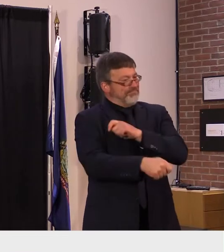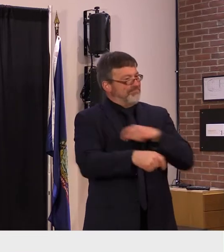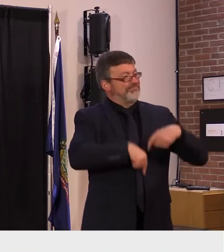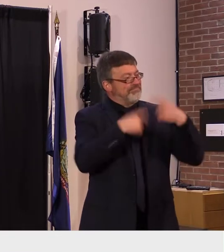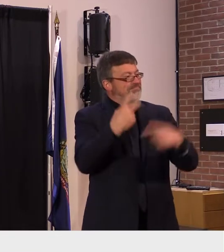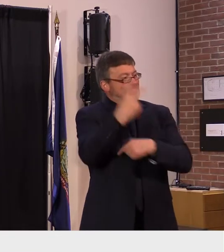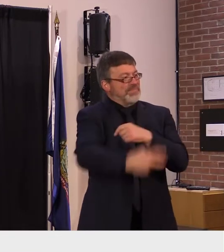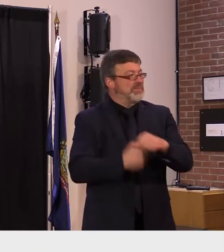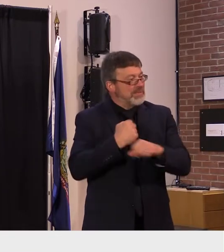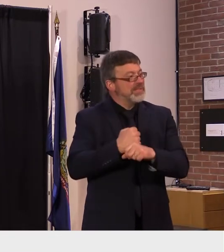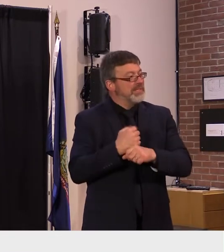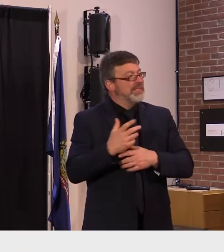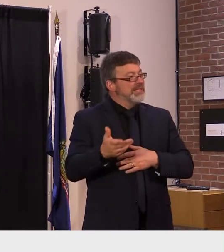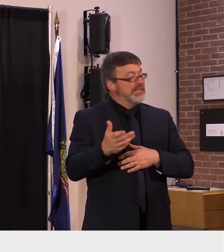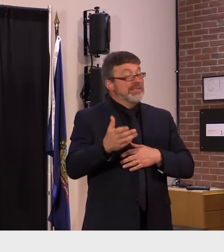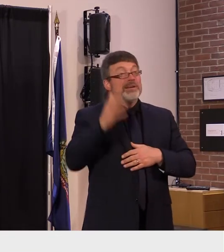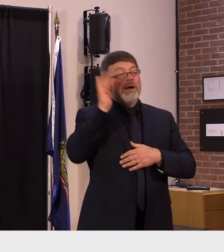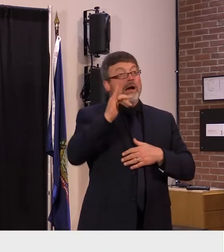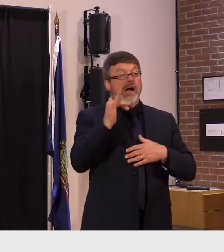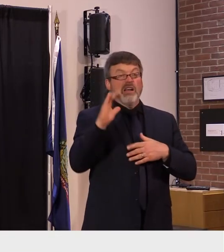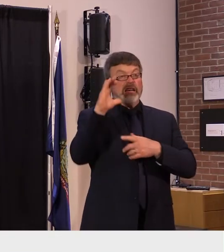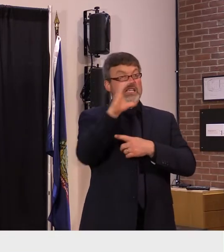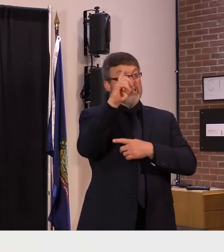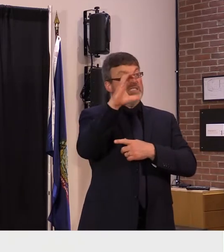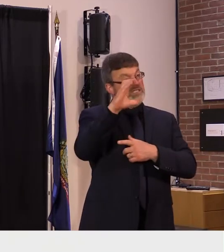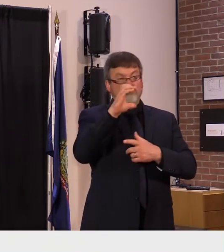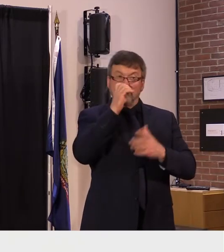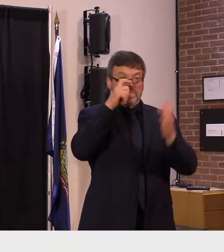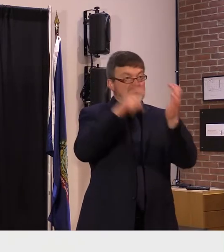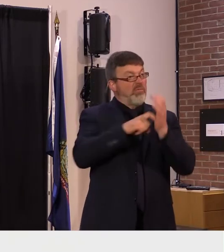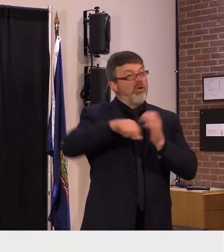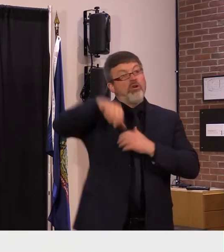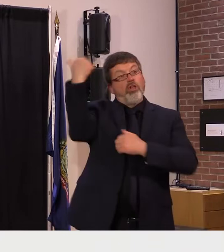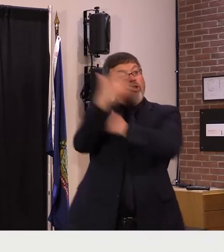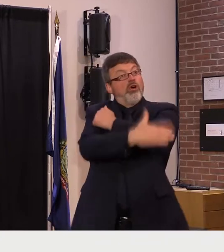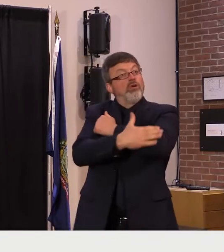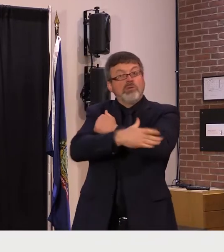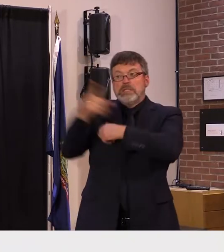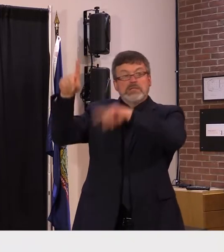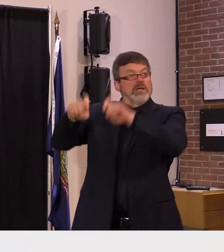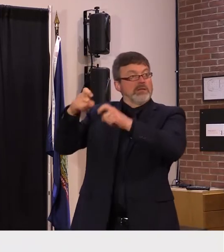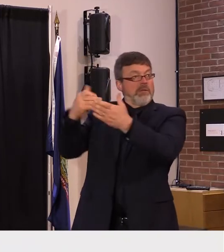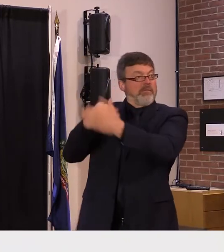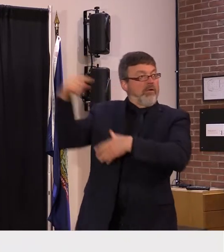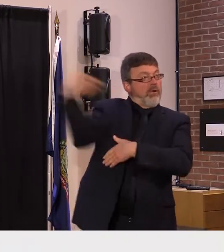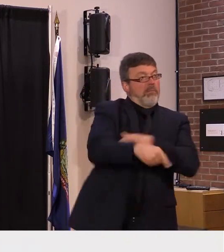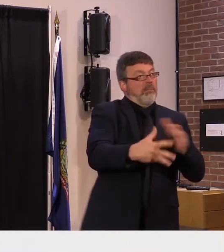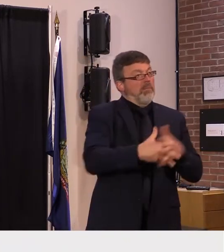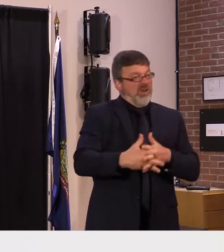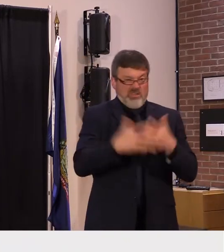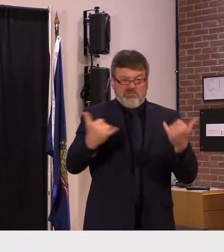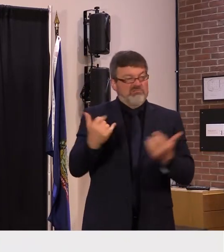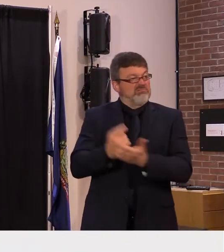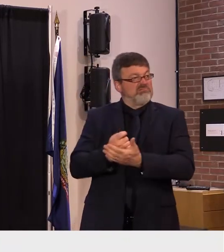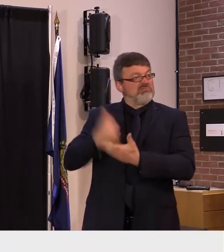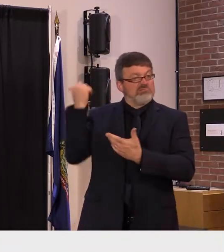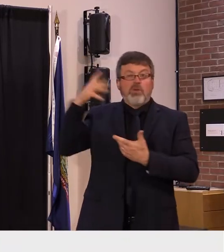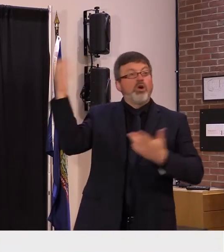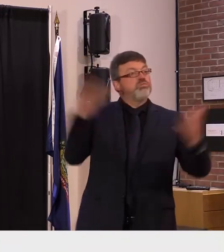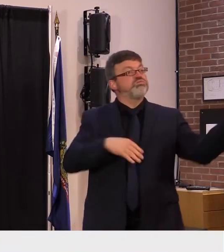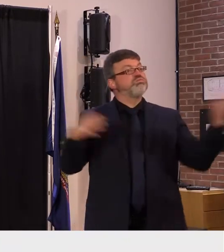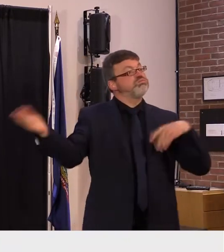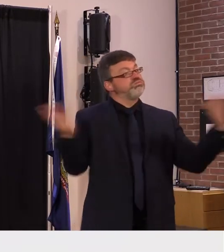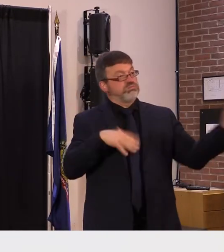country to enter the united states as the cdc is also focusing on preventing severe disease